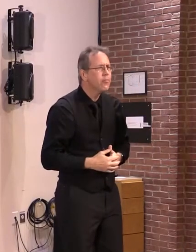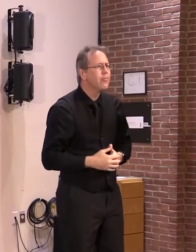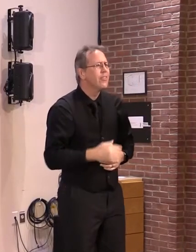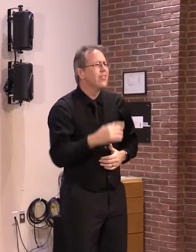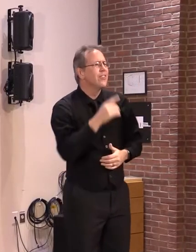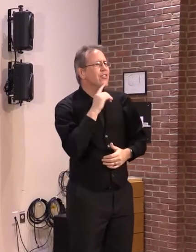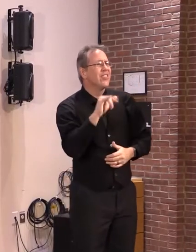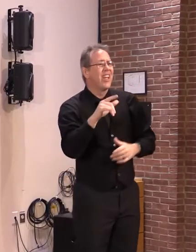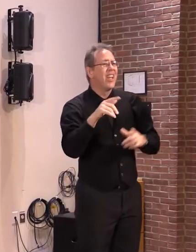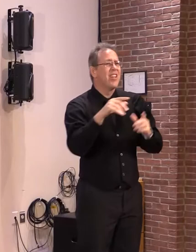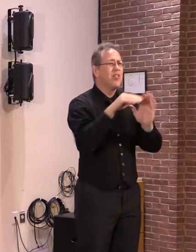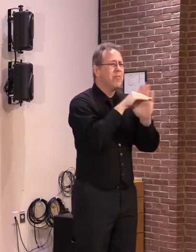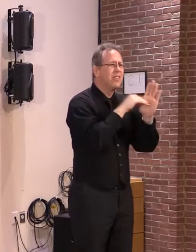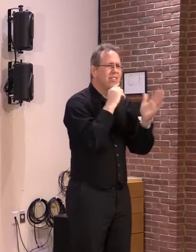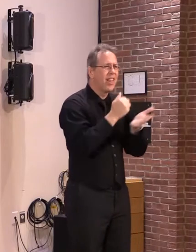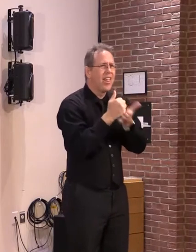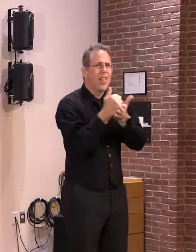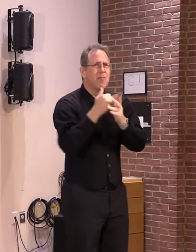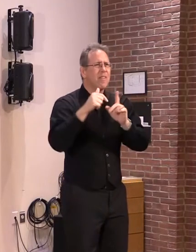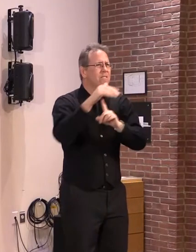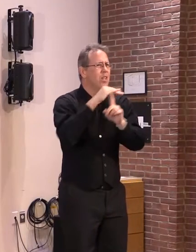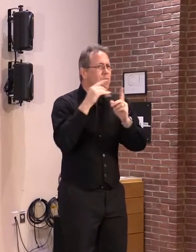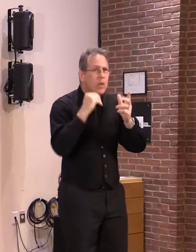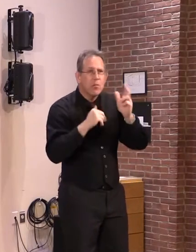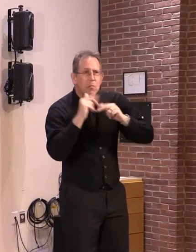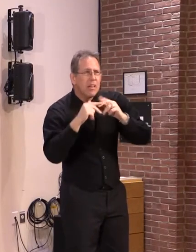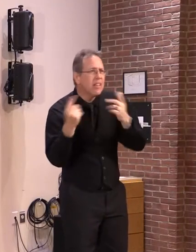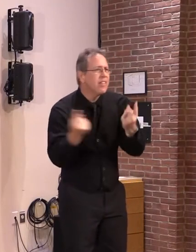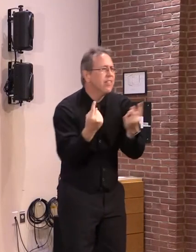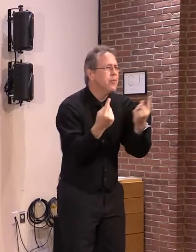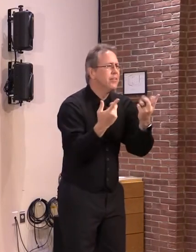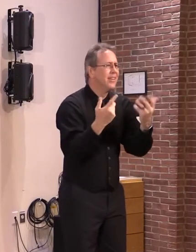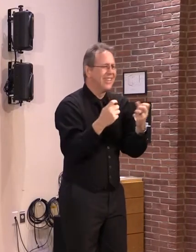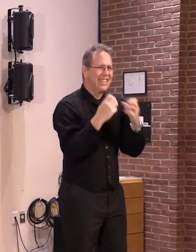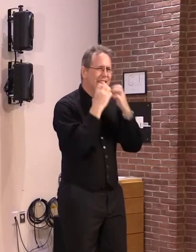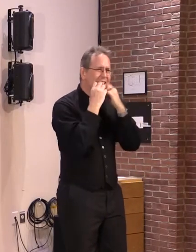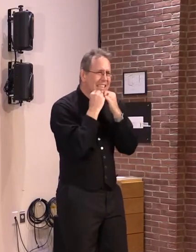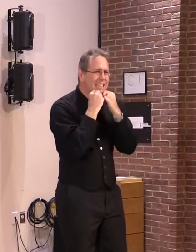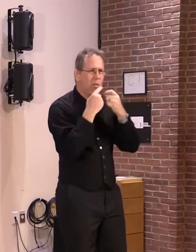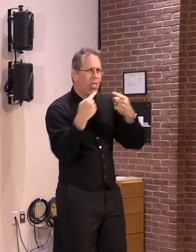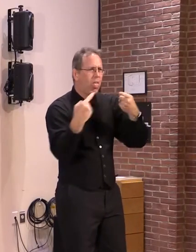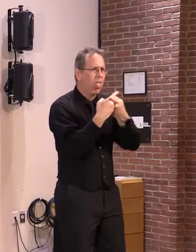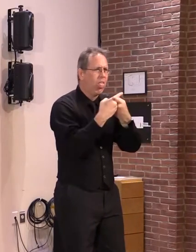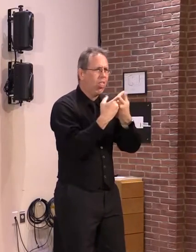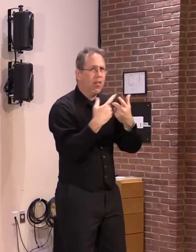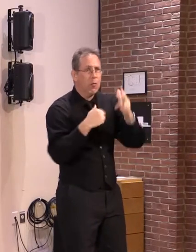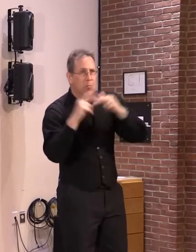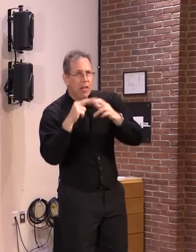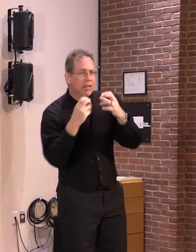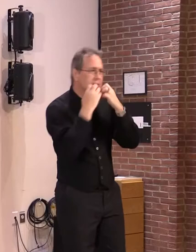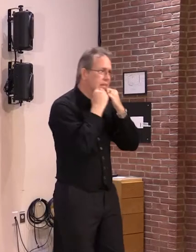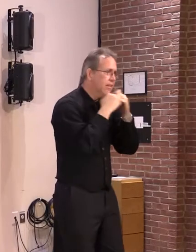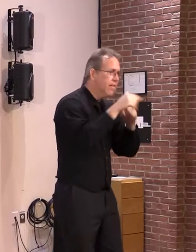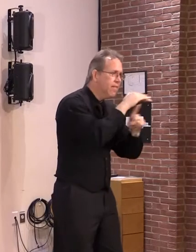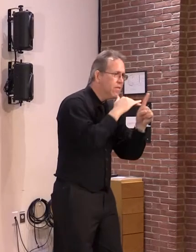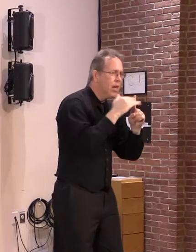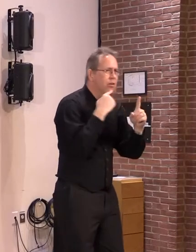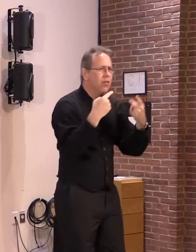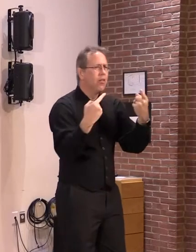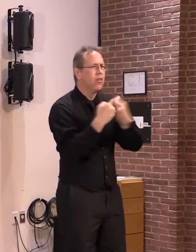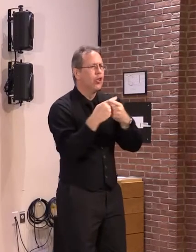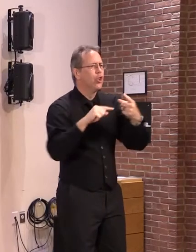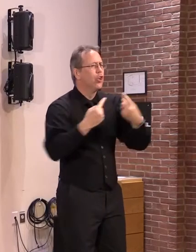difficult to build in our authentic treasured treasured cities and towns. It actually hurts the environment to